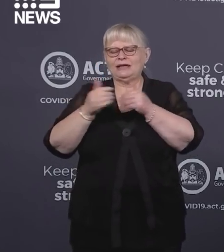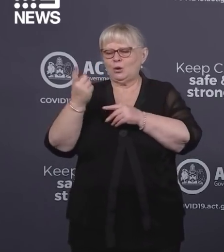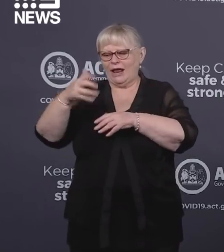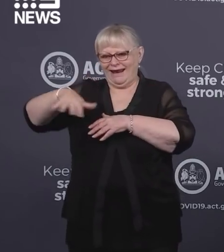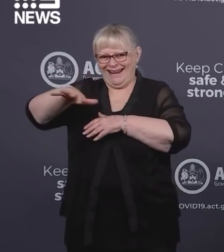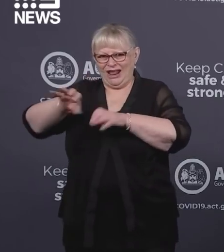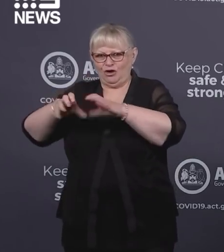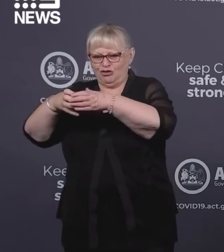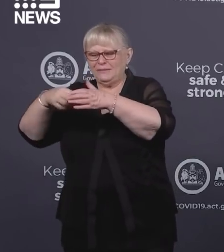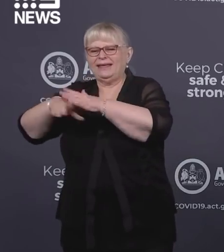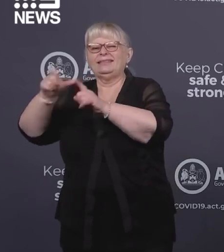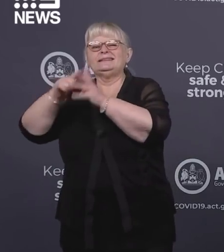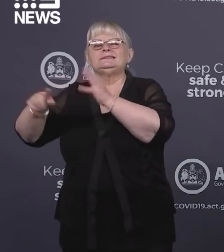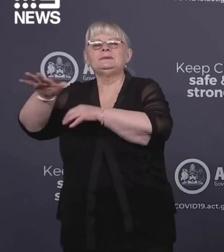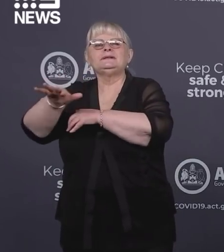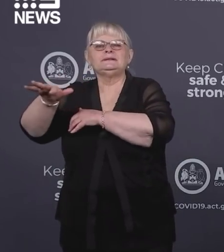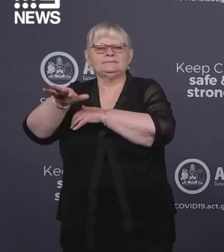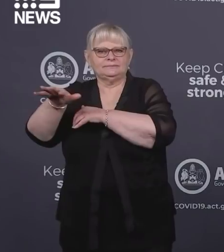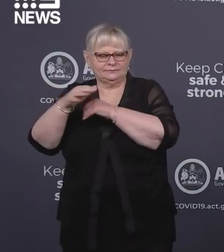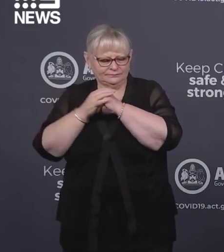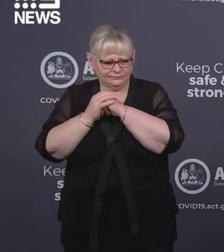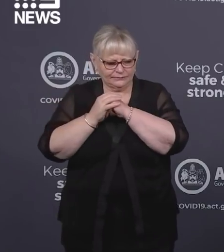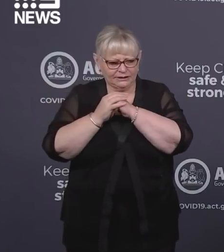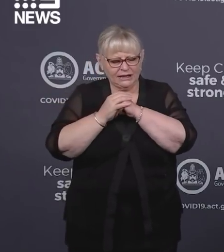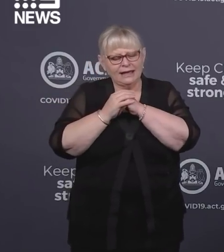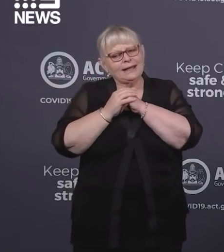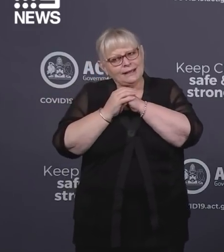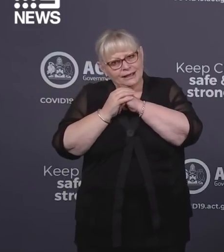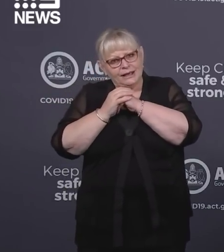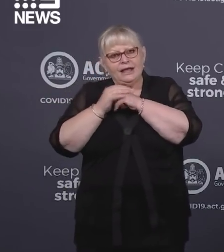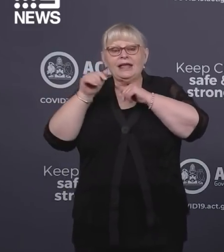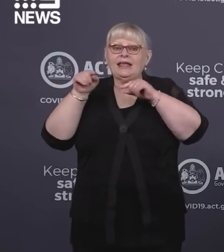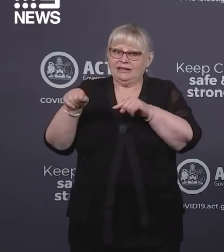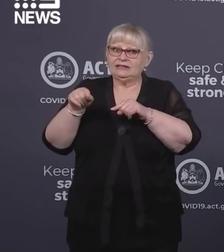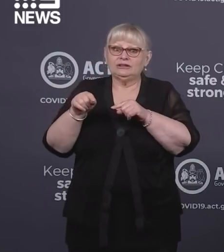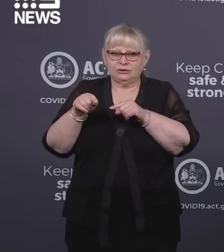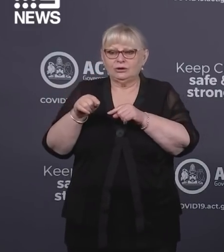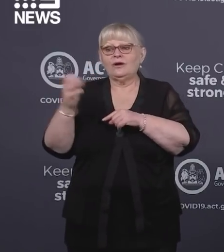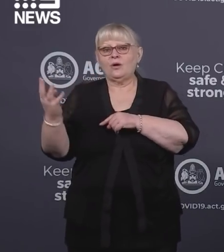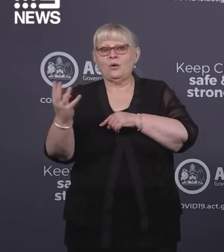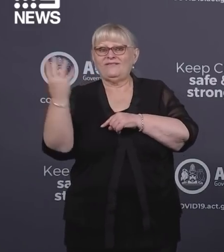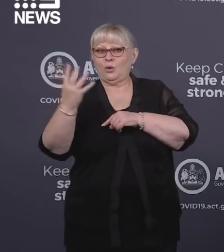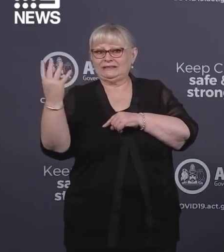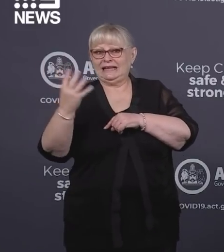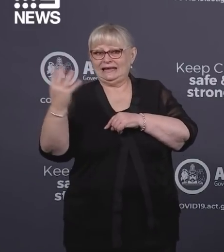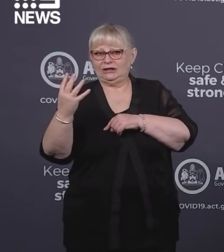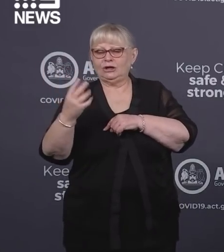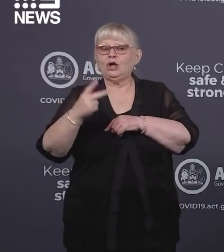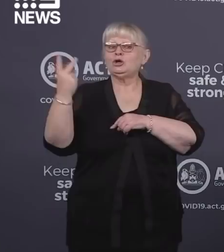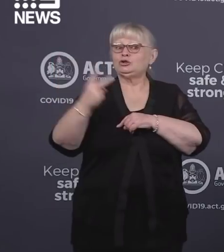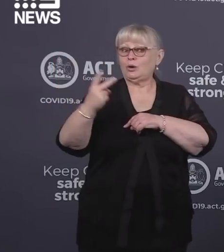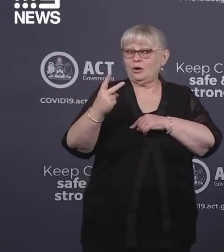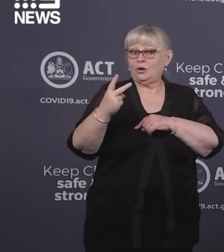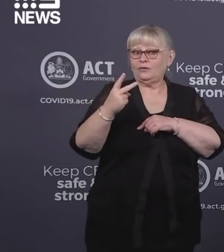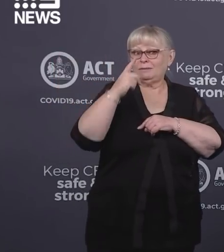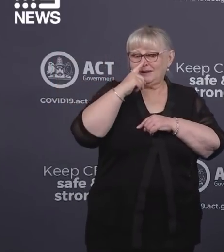cluster of cases in the disability sector. At this stage, this is a total of 14, 12 of which